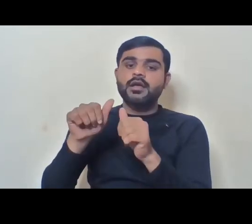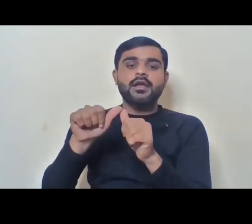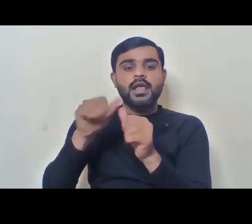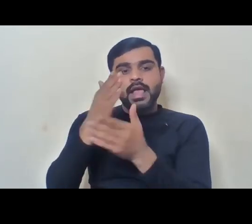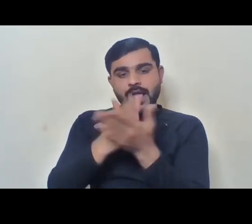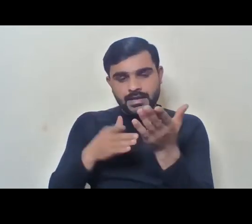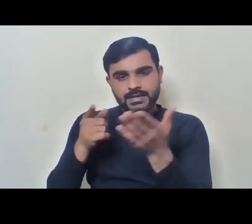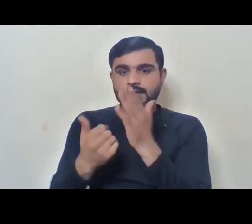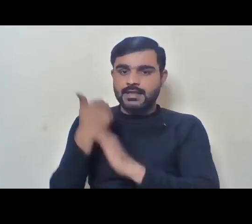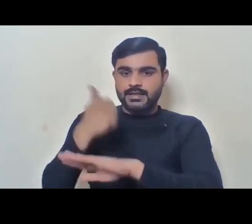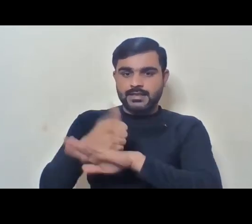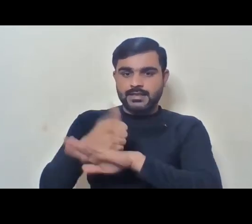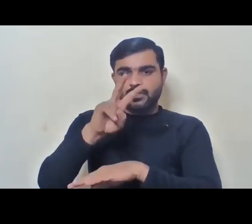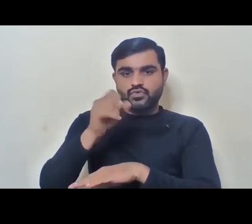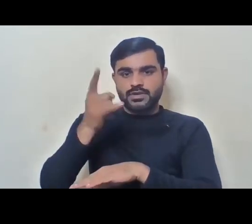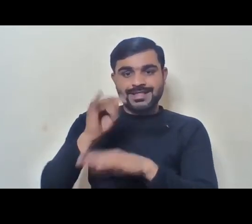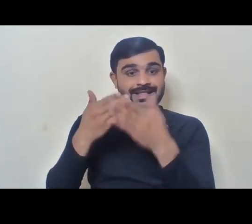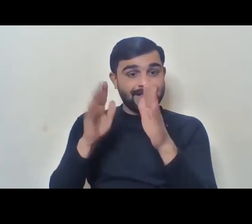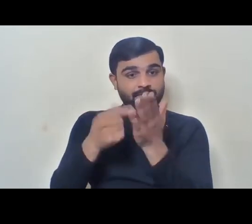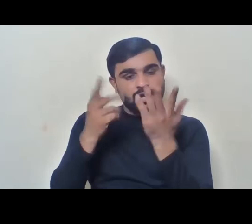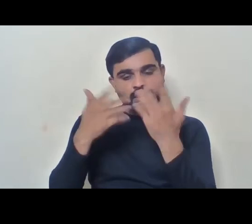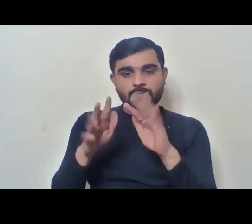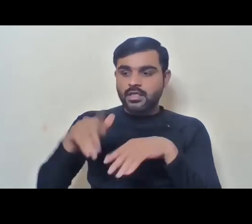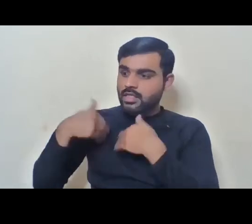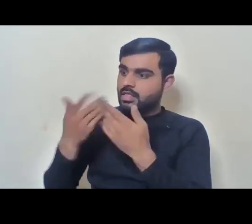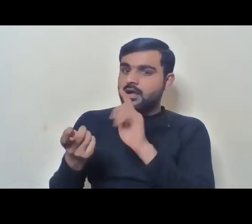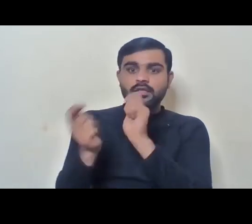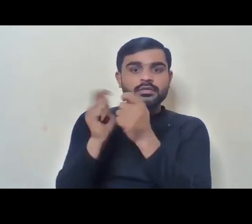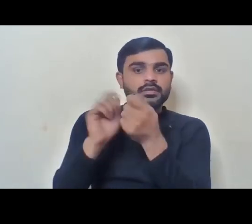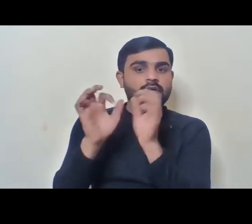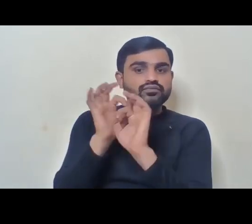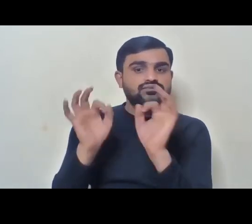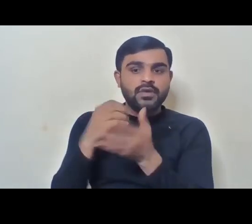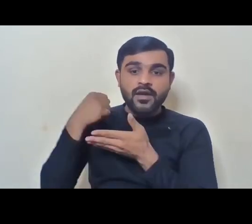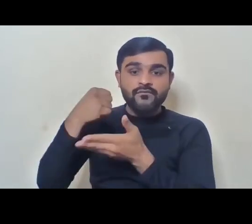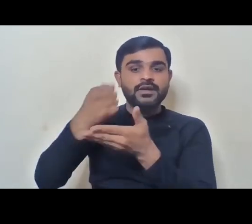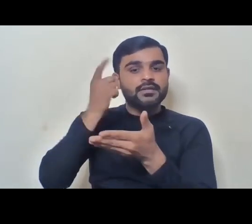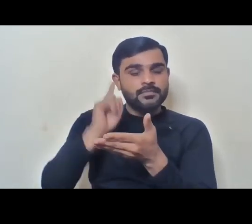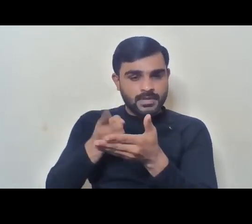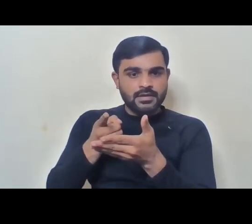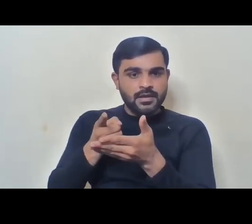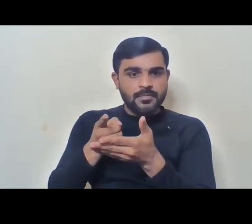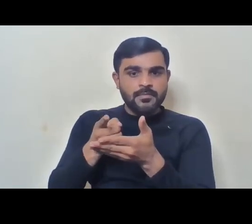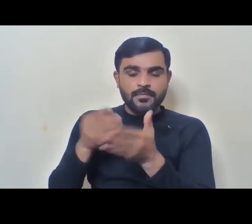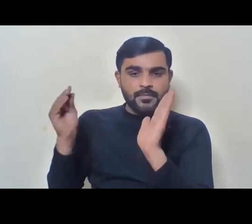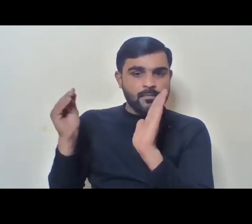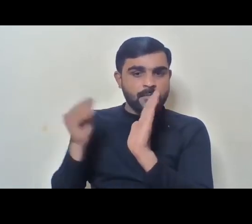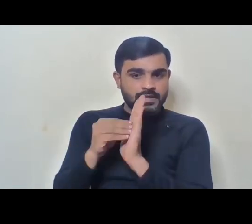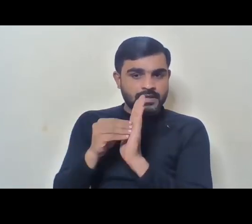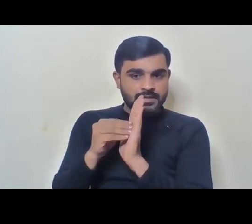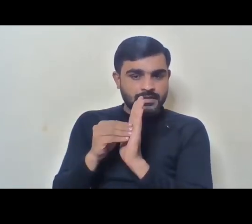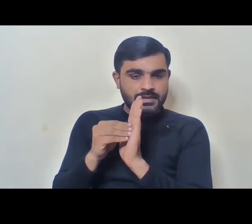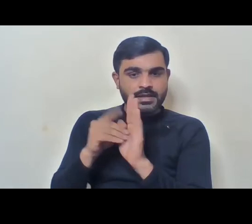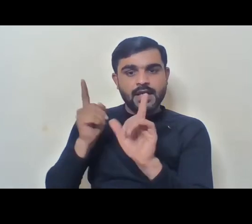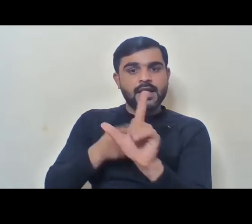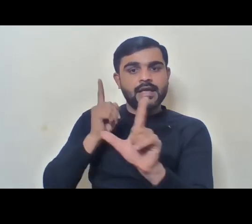been established in 2016. But for that implementation, if funds would have been mentioned in the every